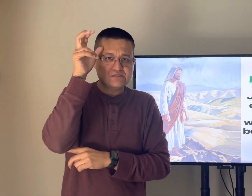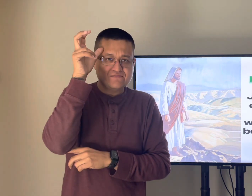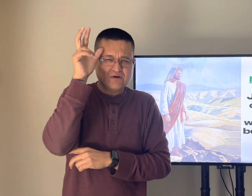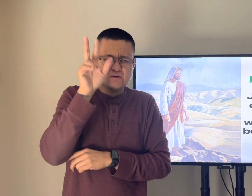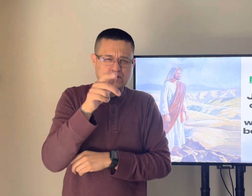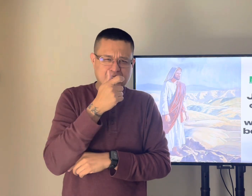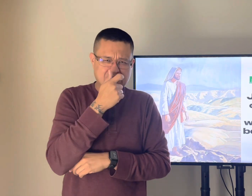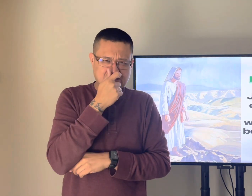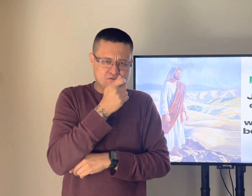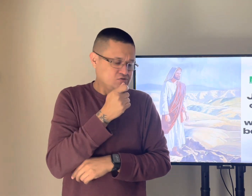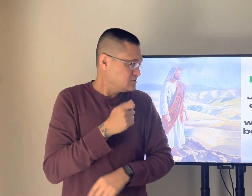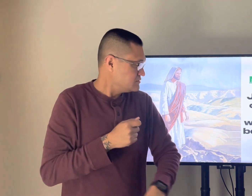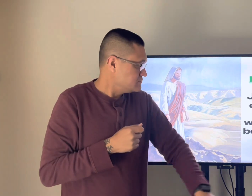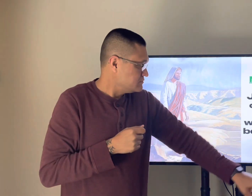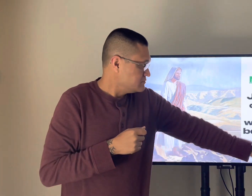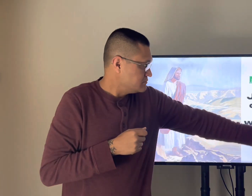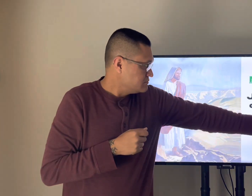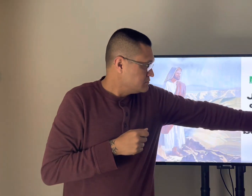of the devil it's very interesting